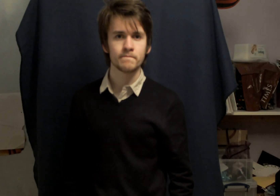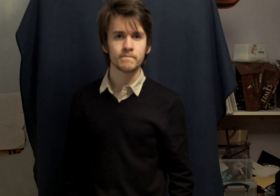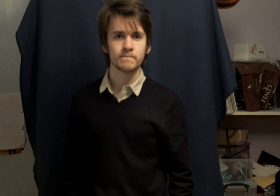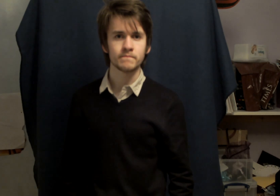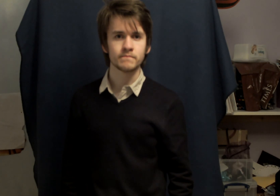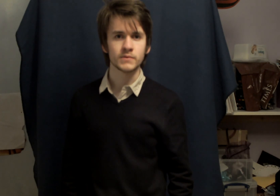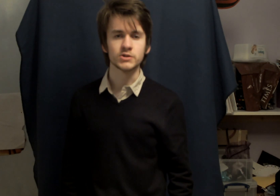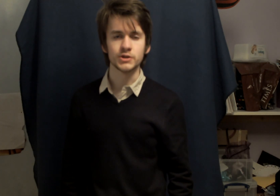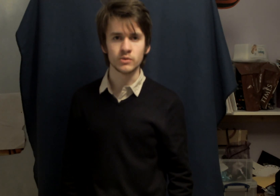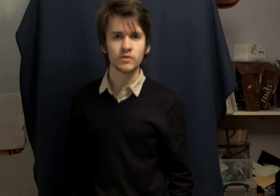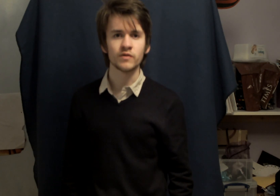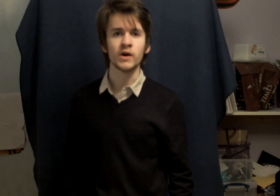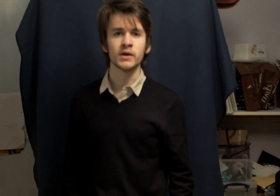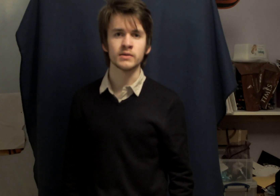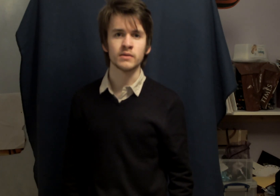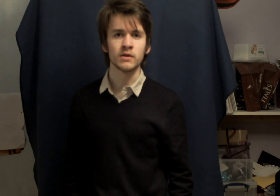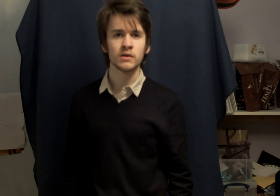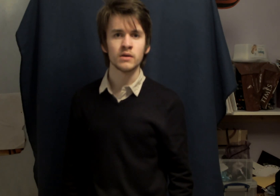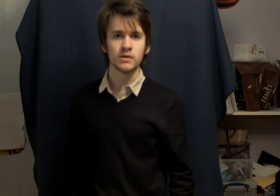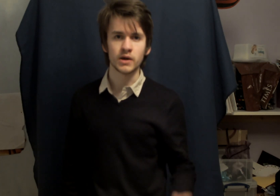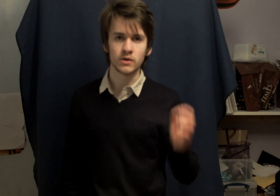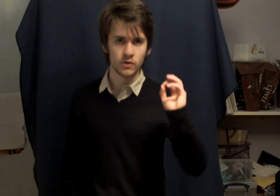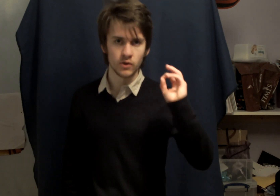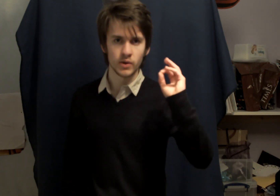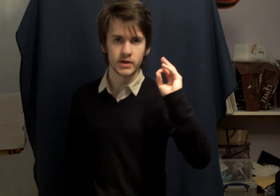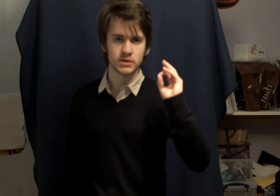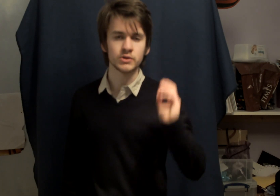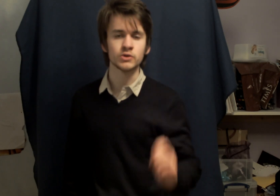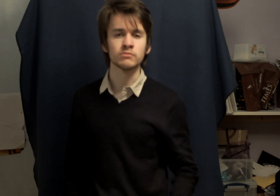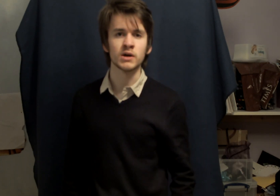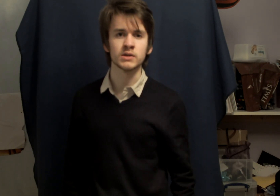as you will find they're always on your mind